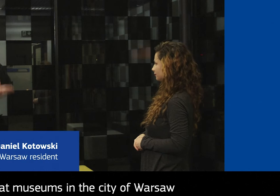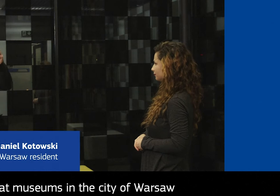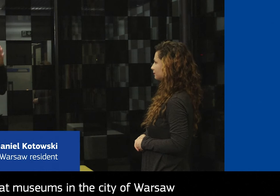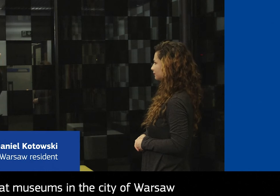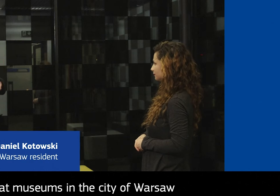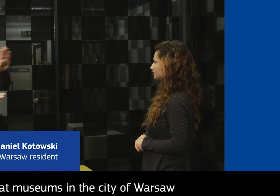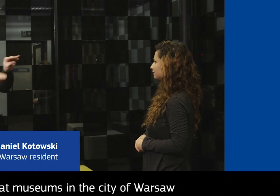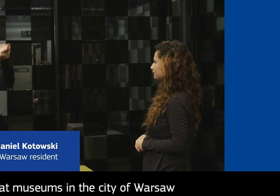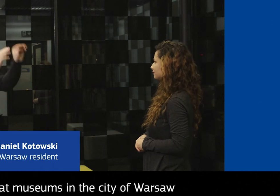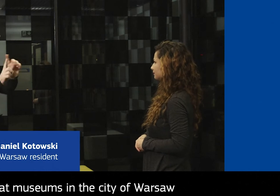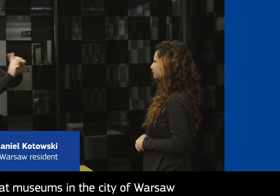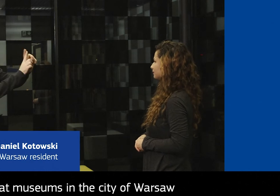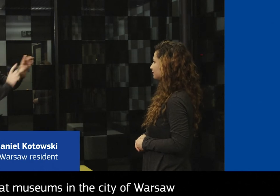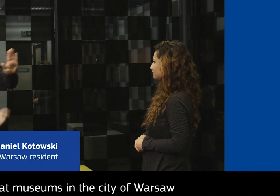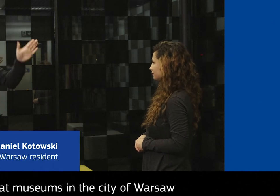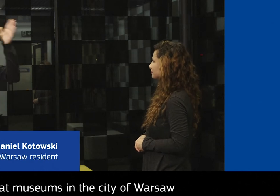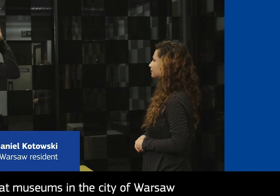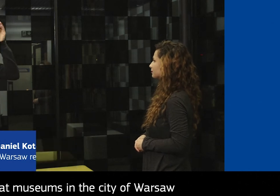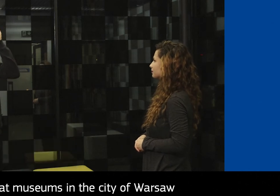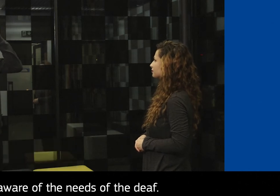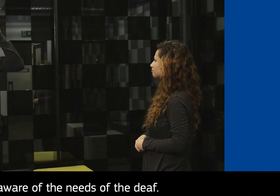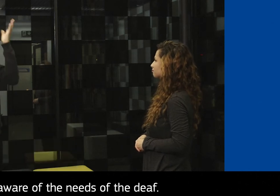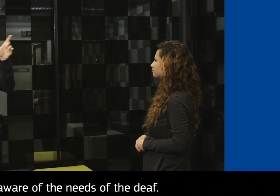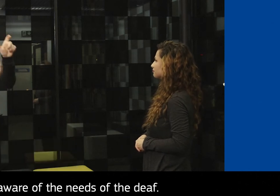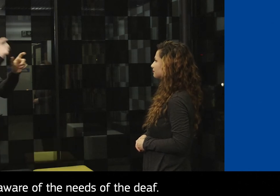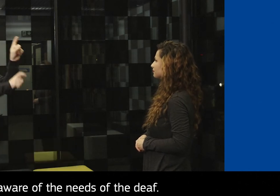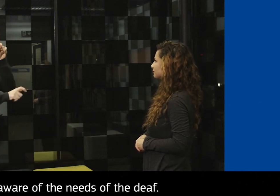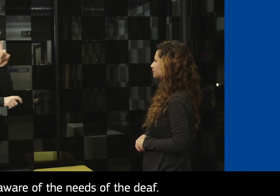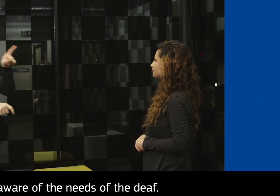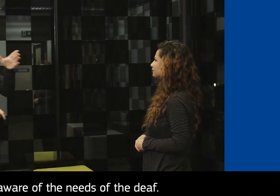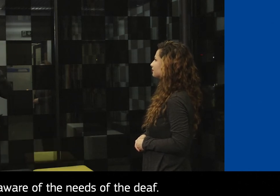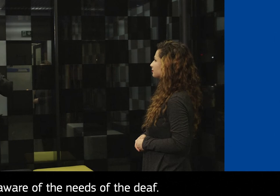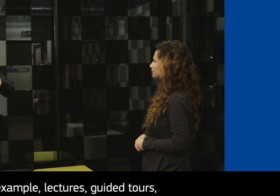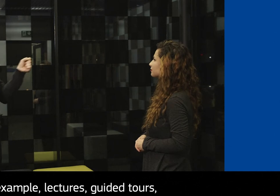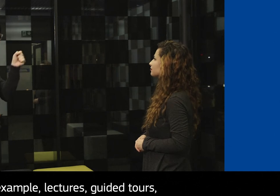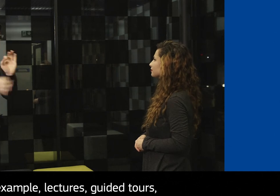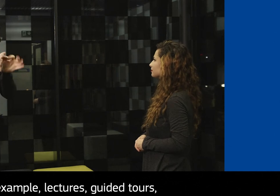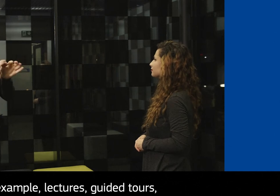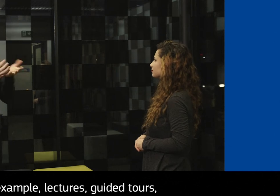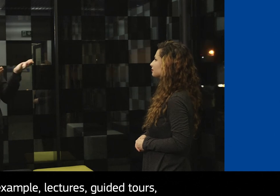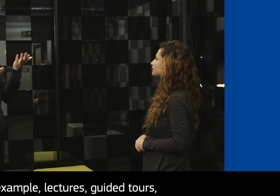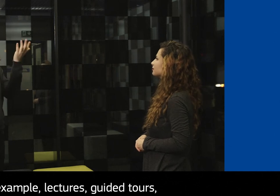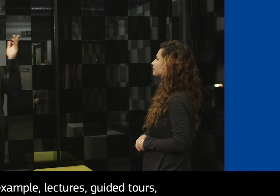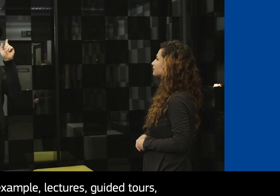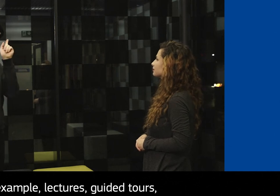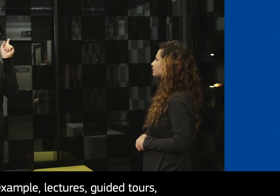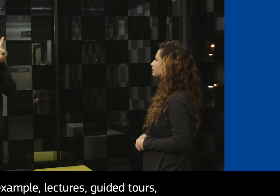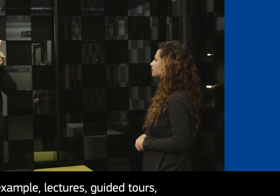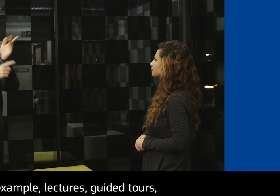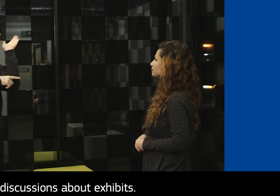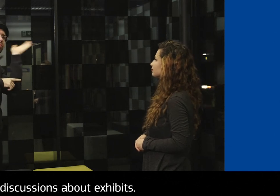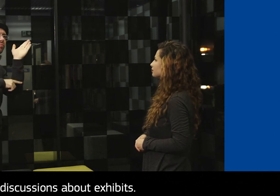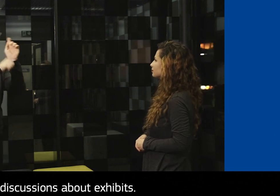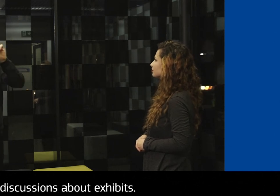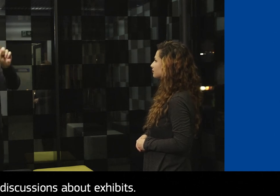I see that museums in the city of Warsaw are aware of the peaks of the depth. For example, lectures, guided